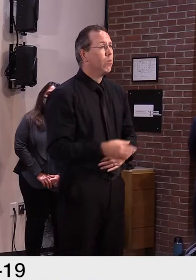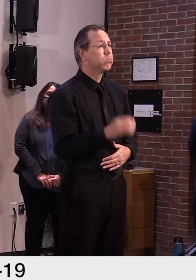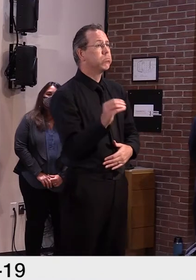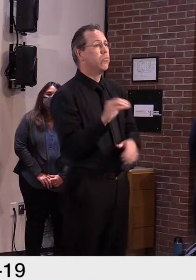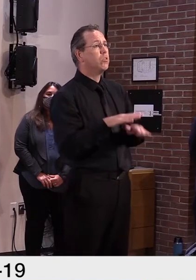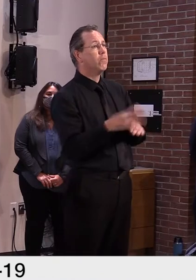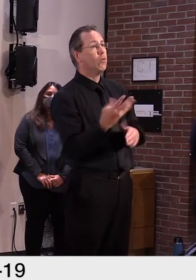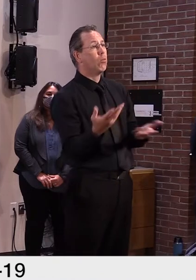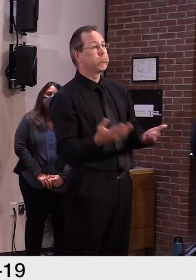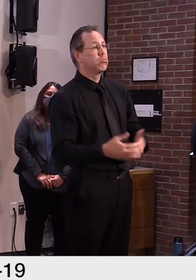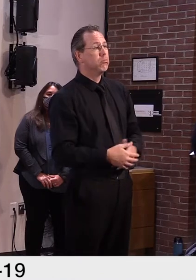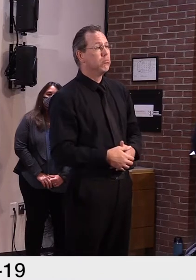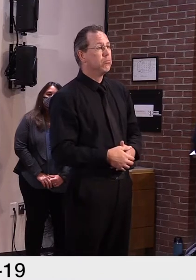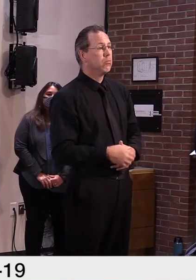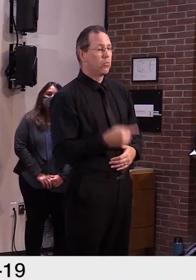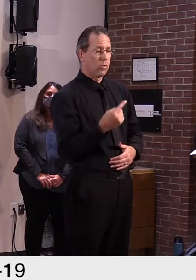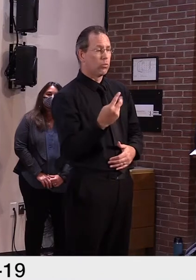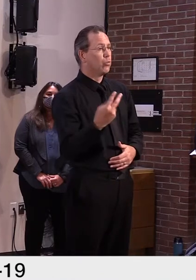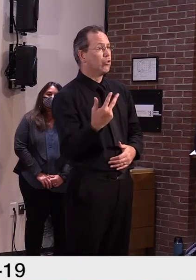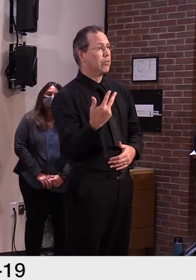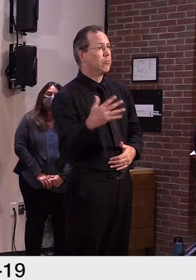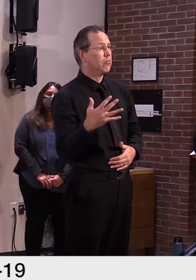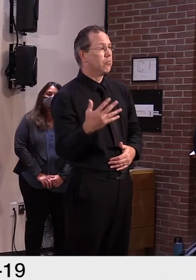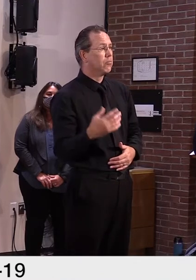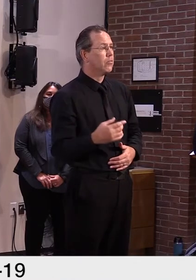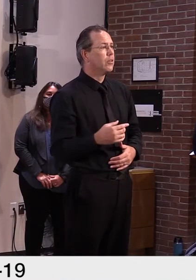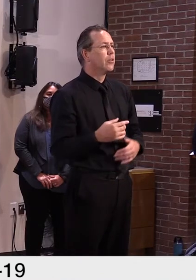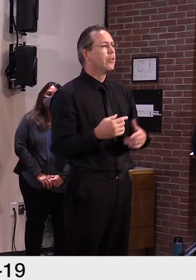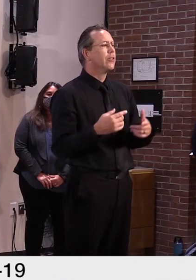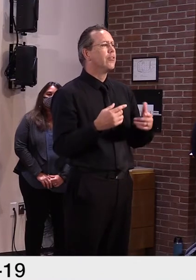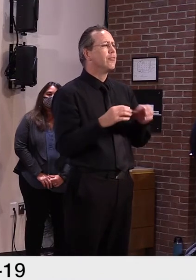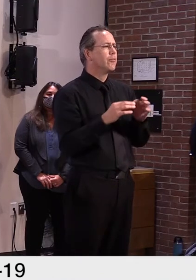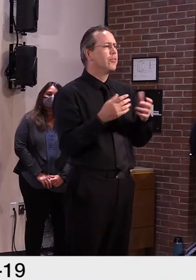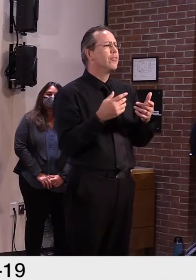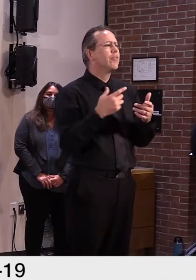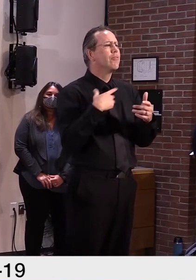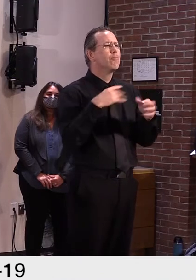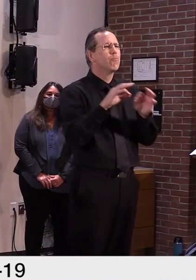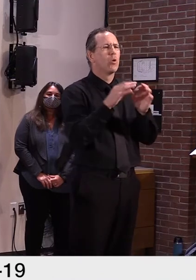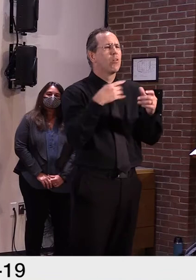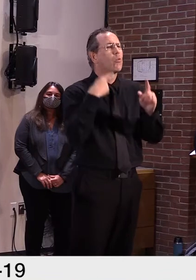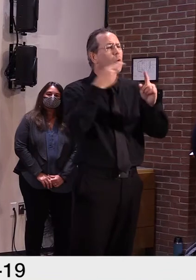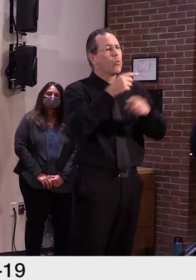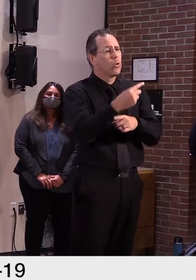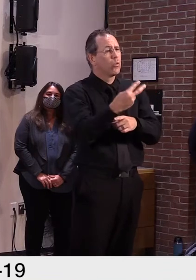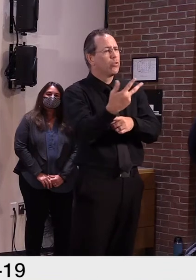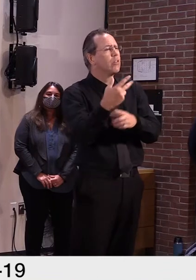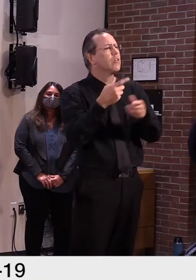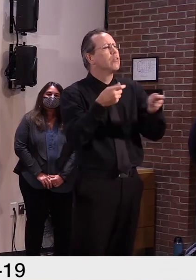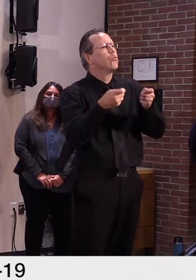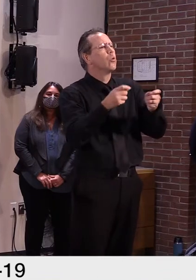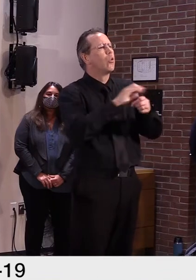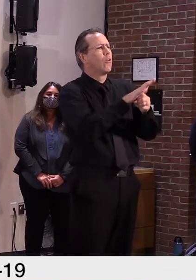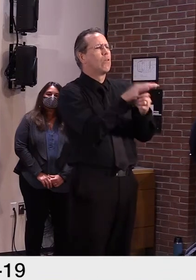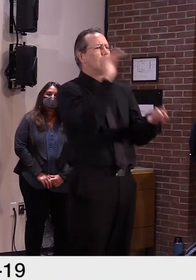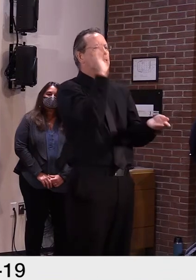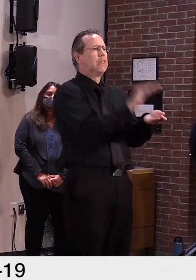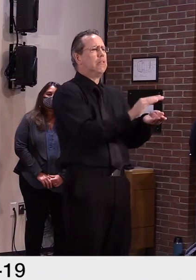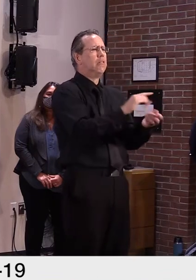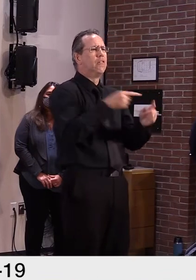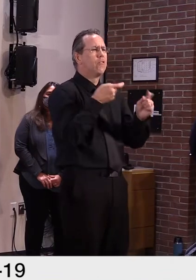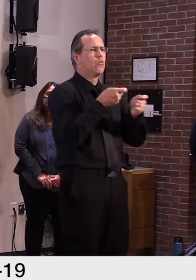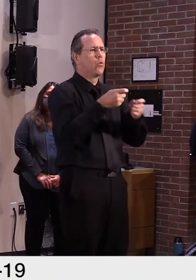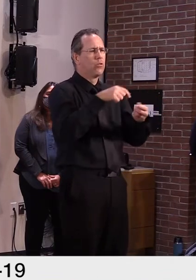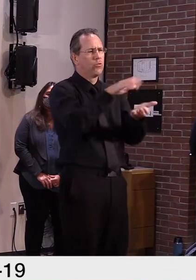will, of our mitigation strategies. As I mentioned, we do plan and update our plan every